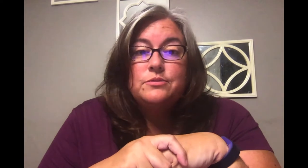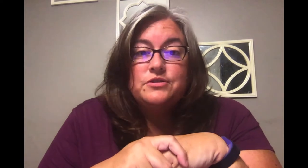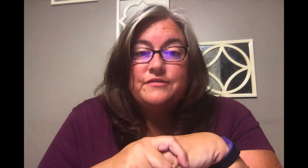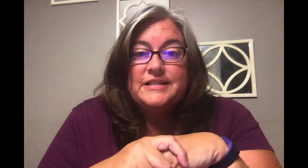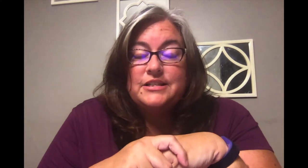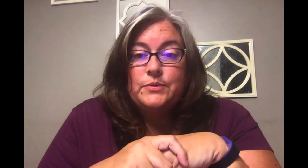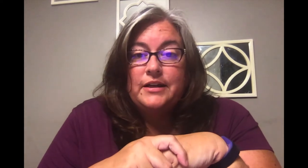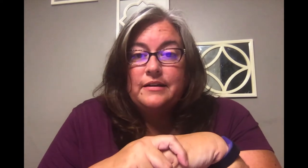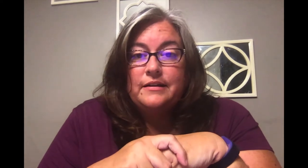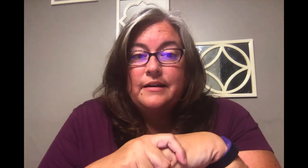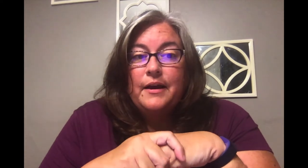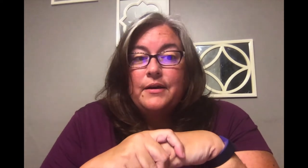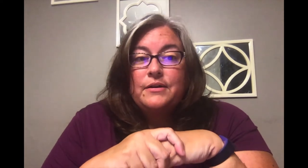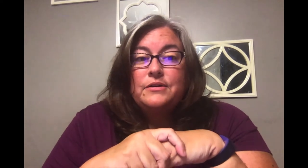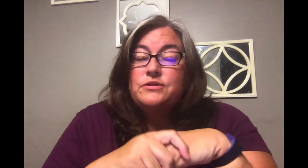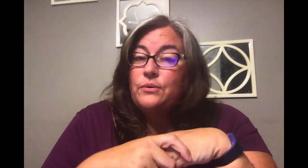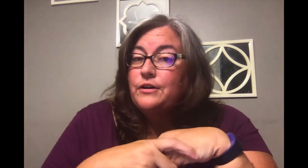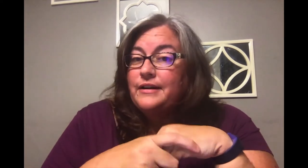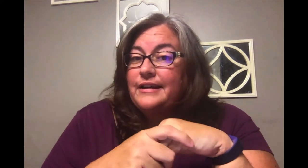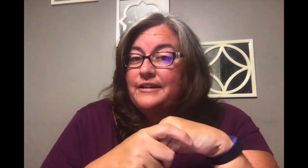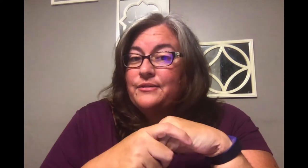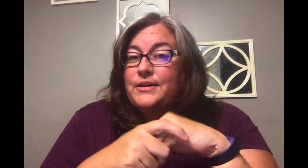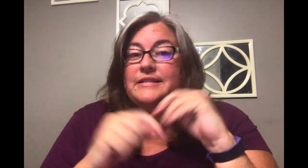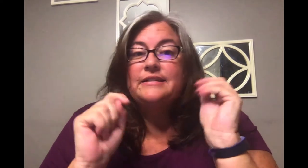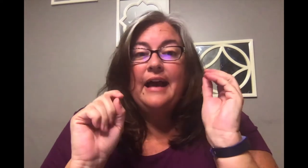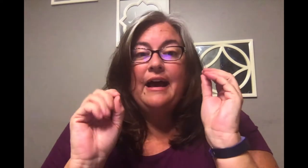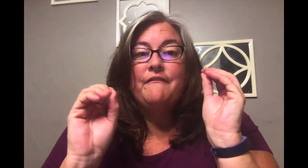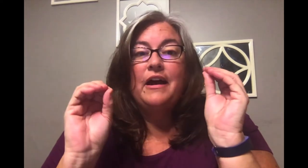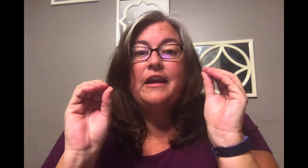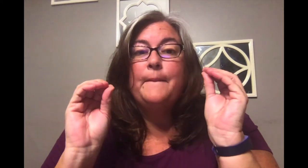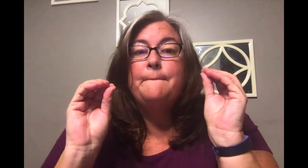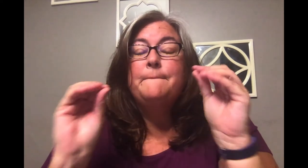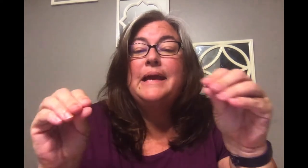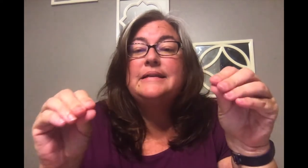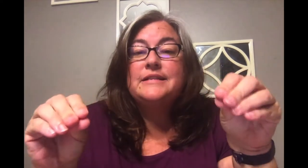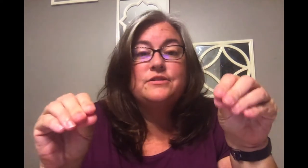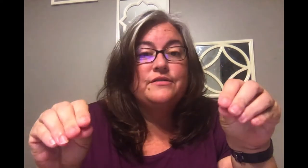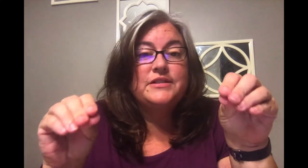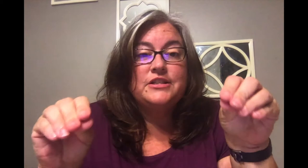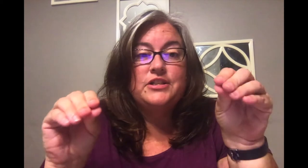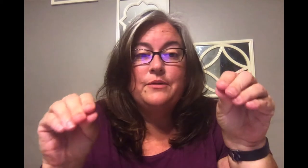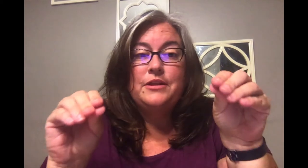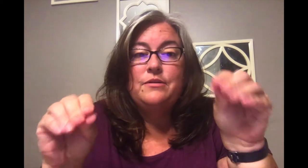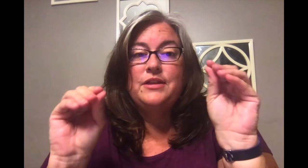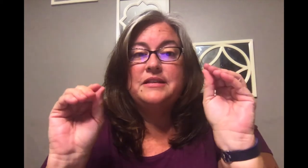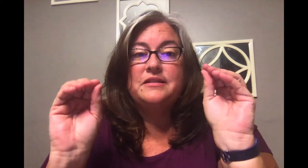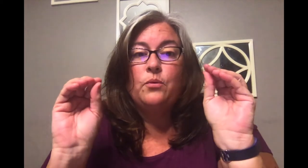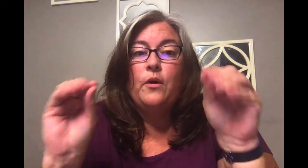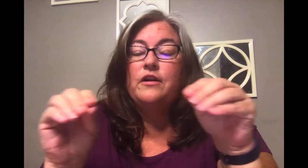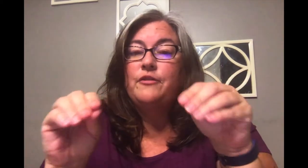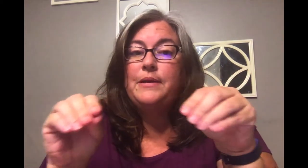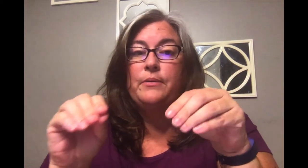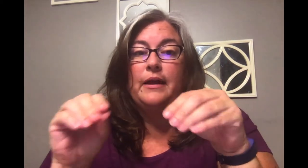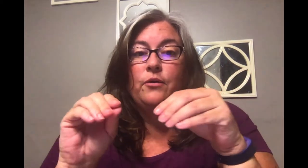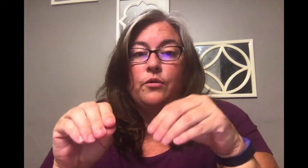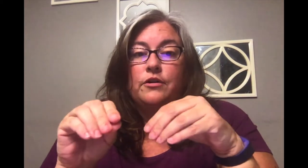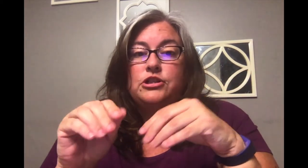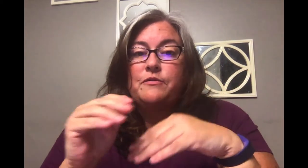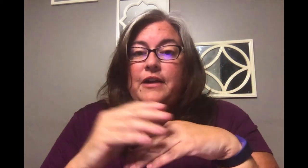service this week don't worry we still have an amazing service to share with you thanks to the wonderful people at orange who provide